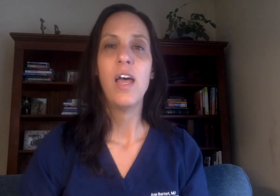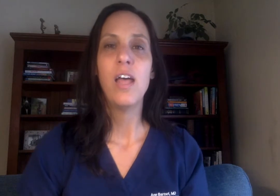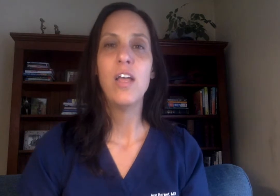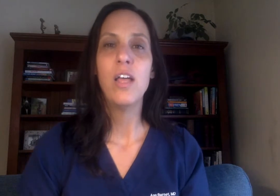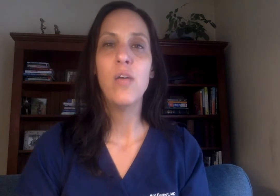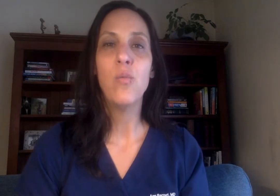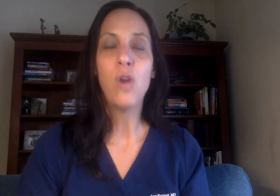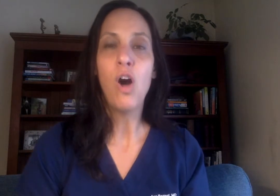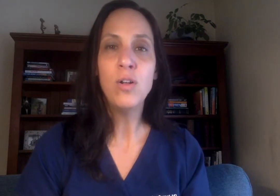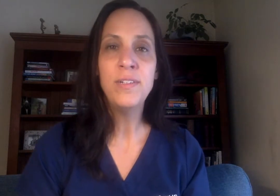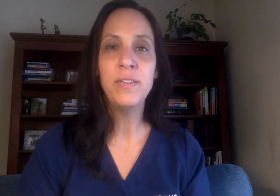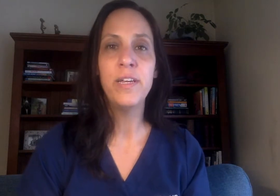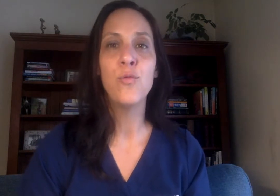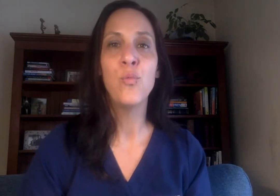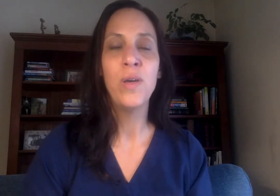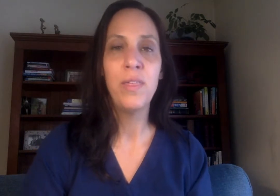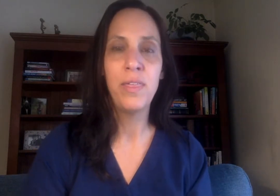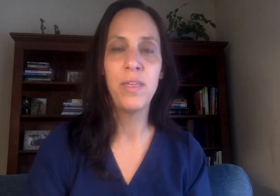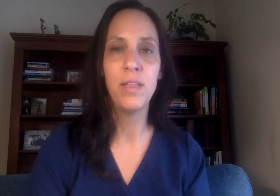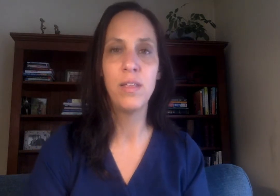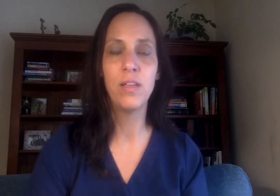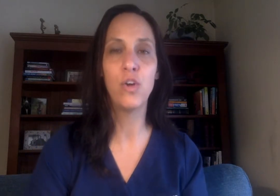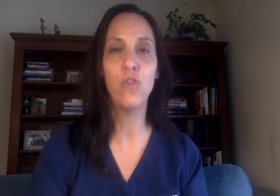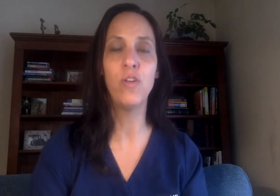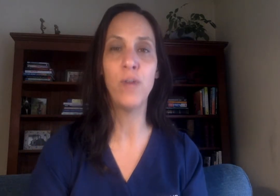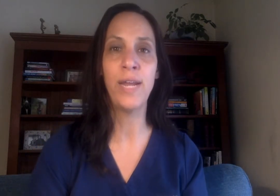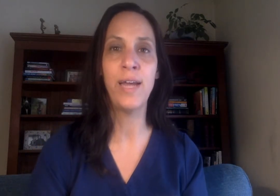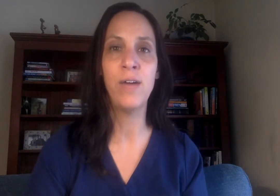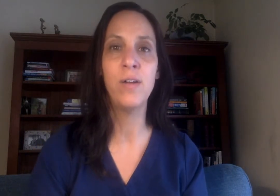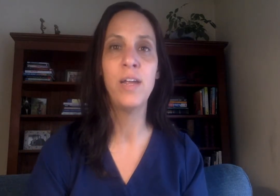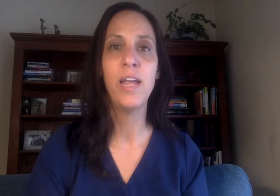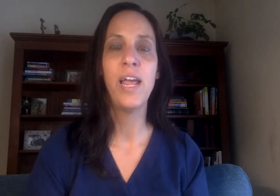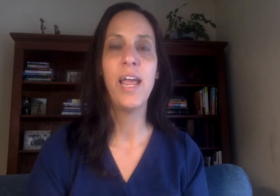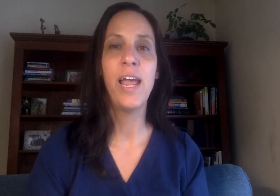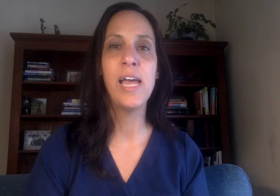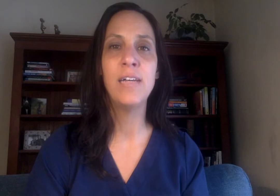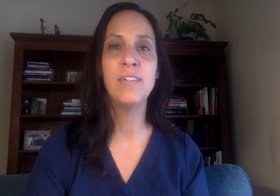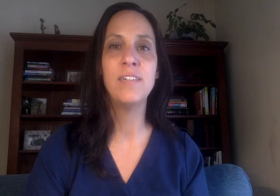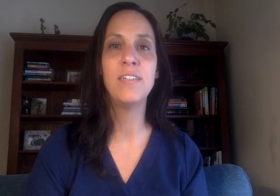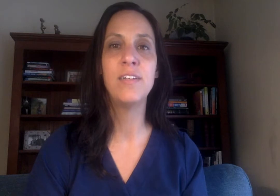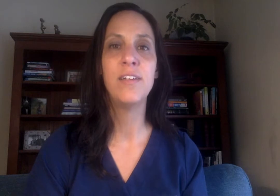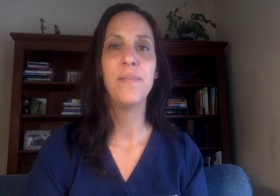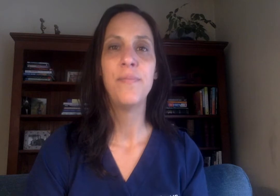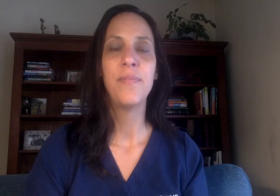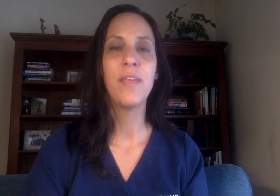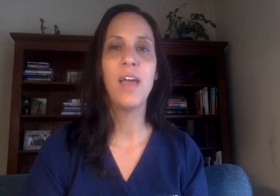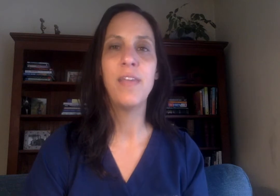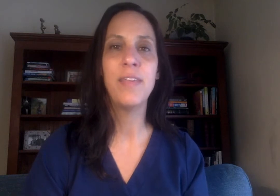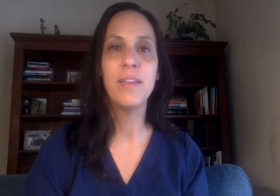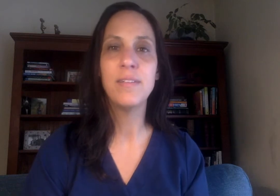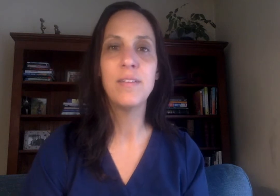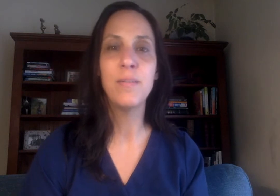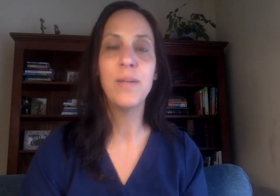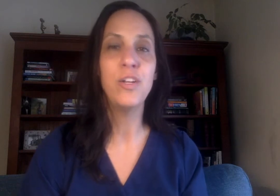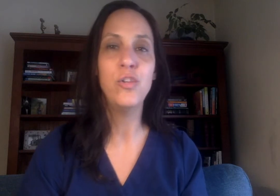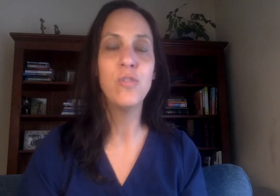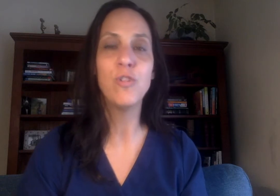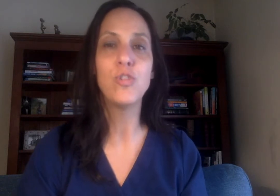We're all dealing with COVID right now and I think it's been a universal